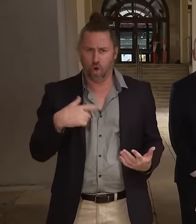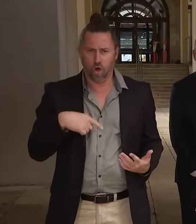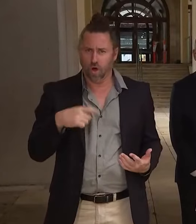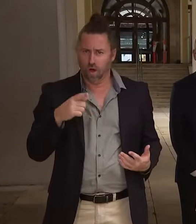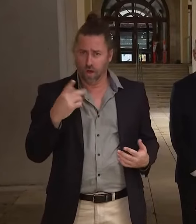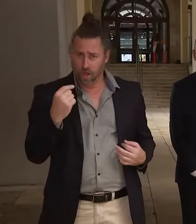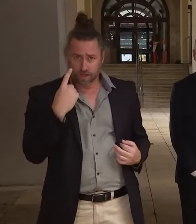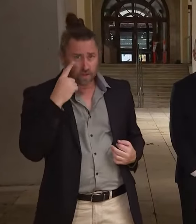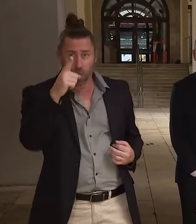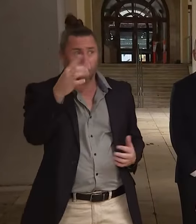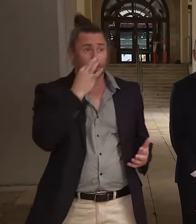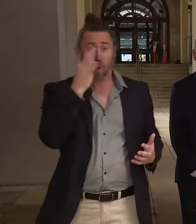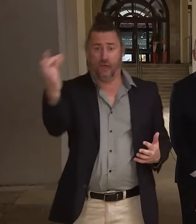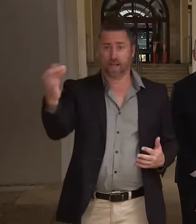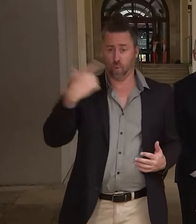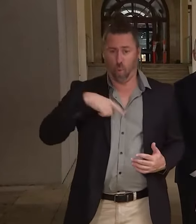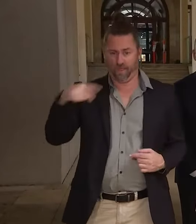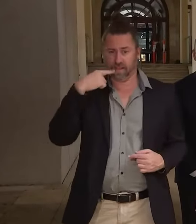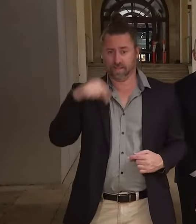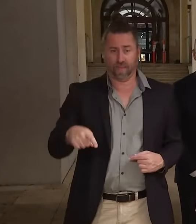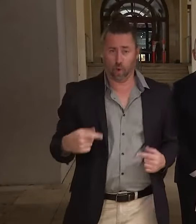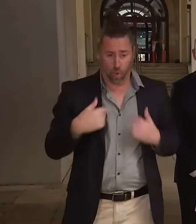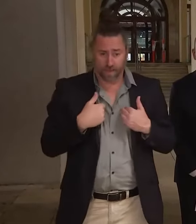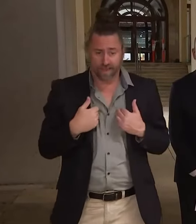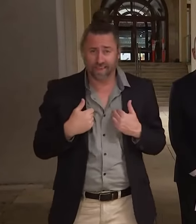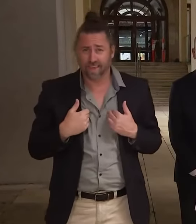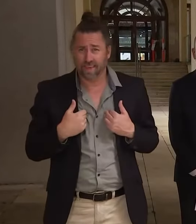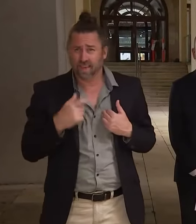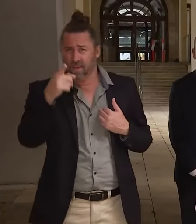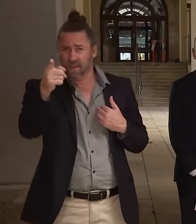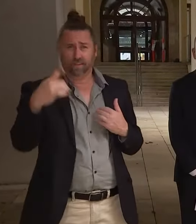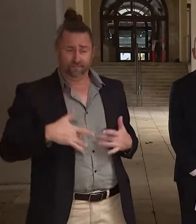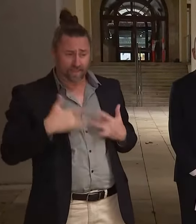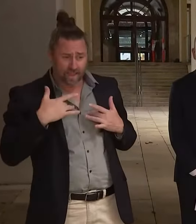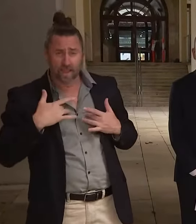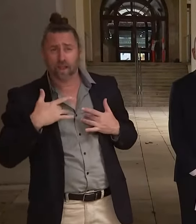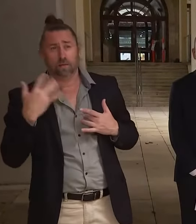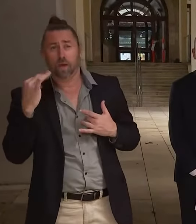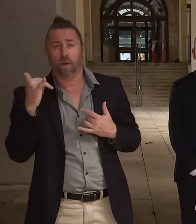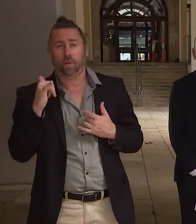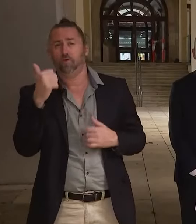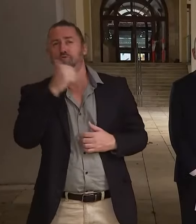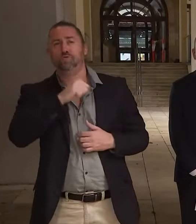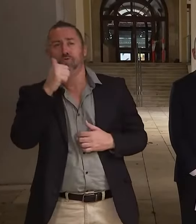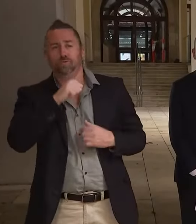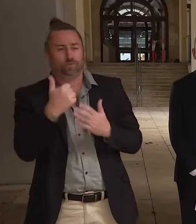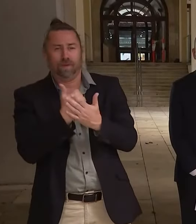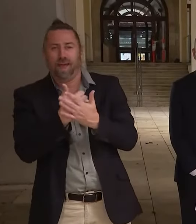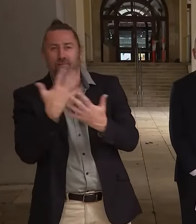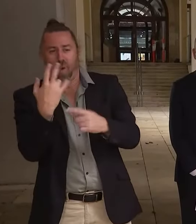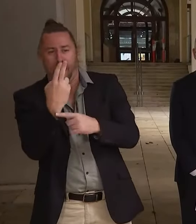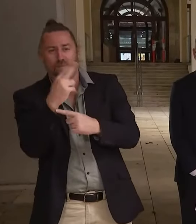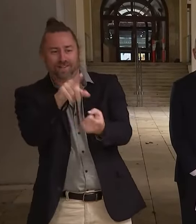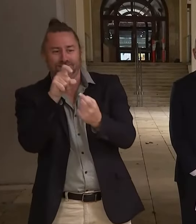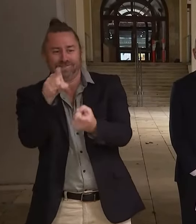You have to ask them that. Maybe it's a recruitment tool. Minister, I